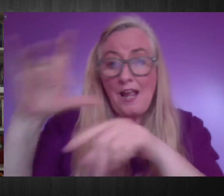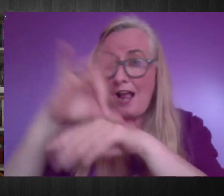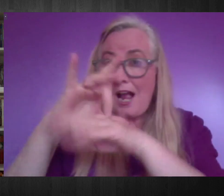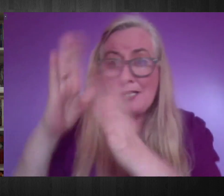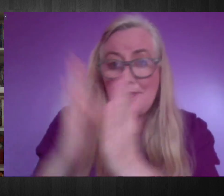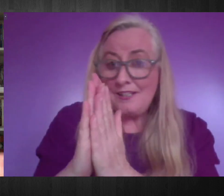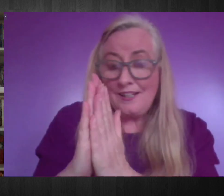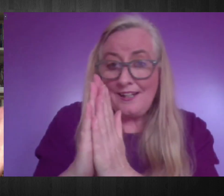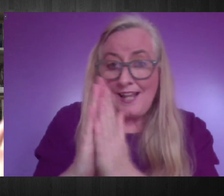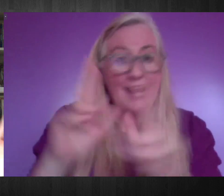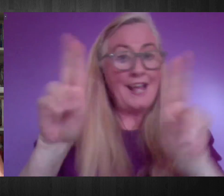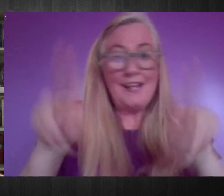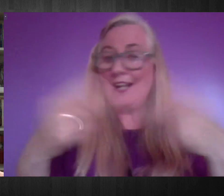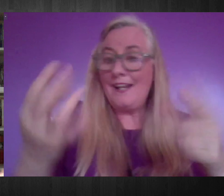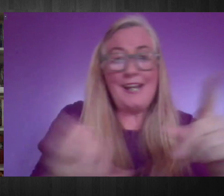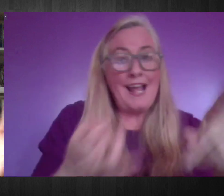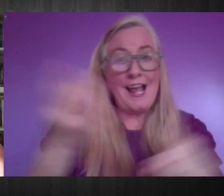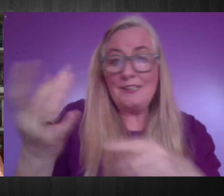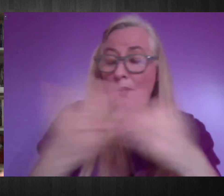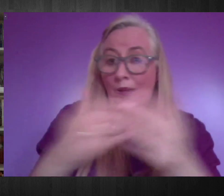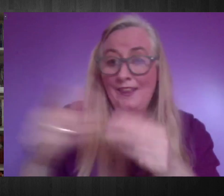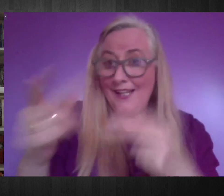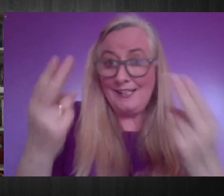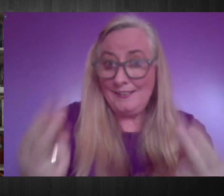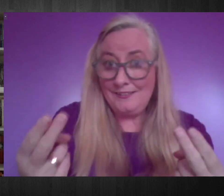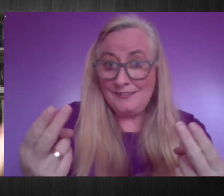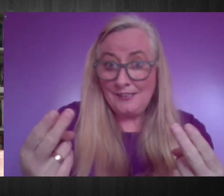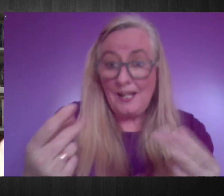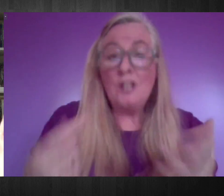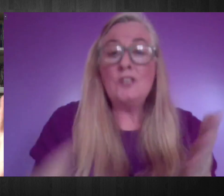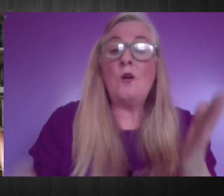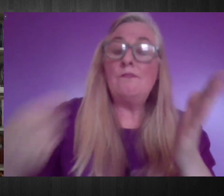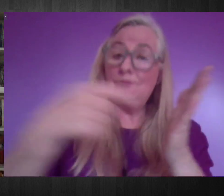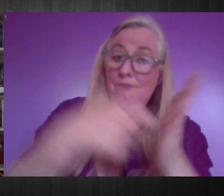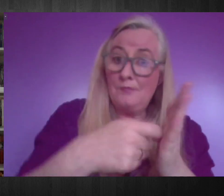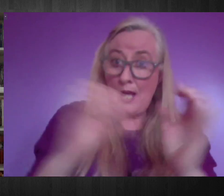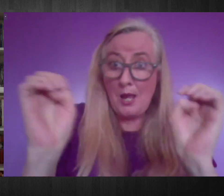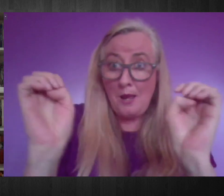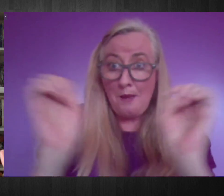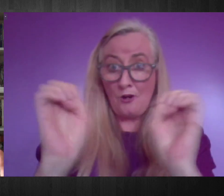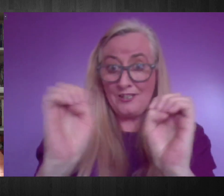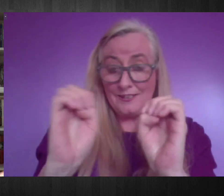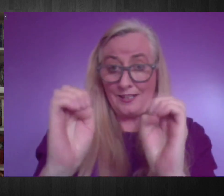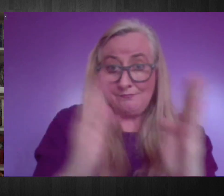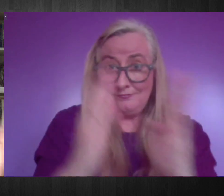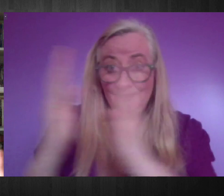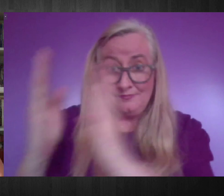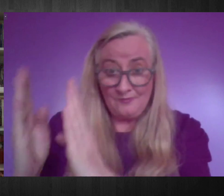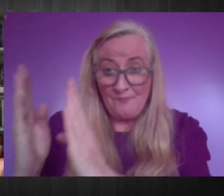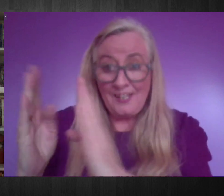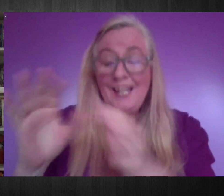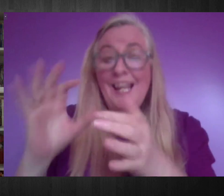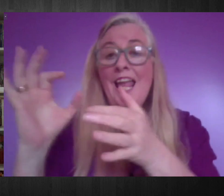stay. On top of all of that, emergency measures had a tremendous impact on persons with disabilities. The